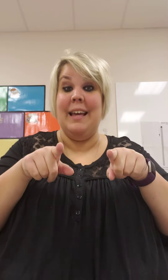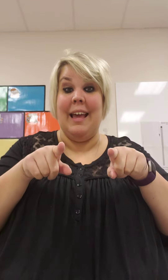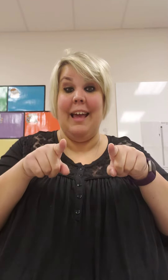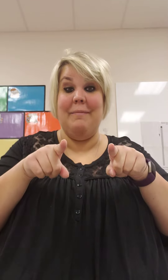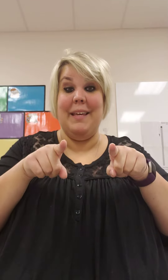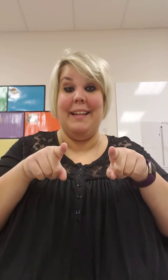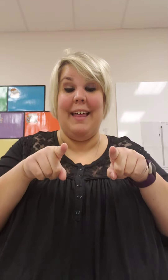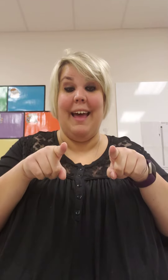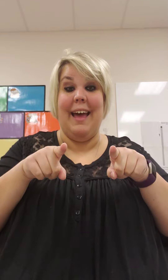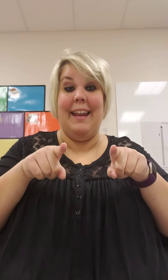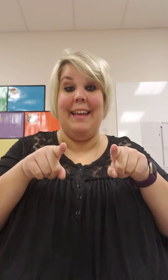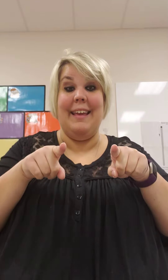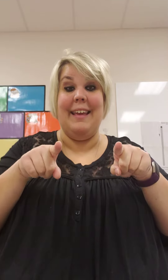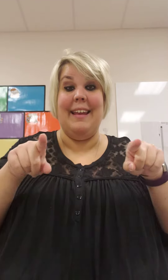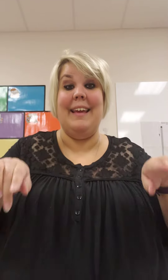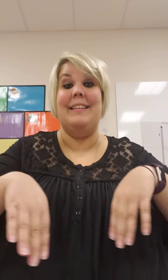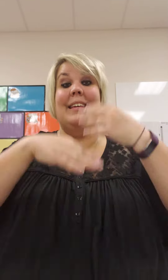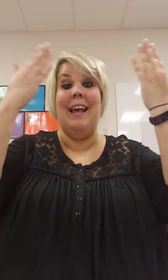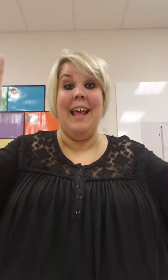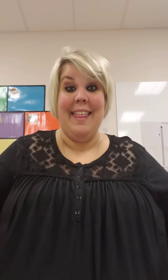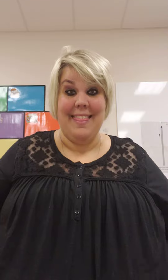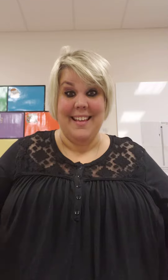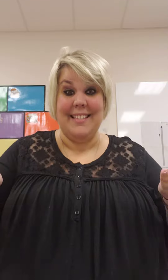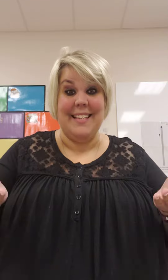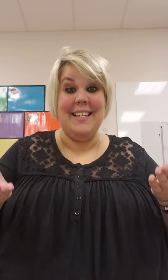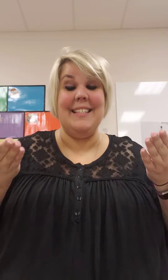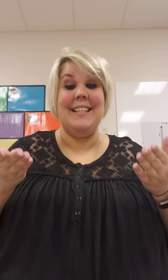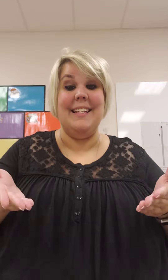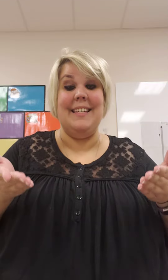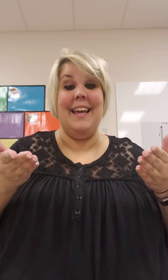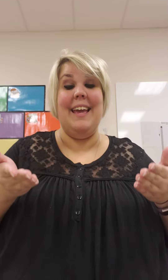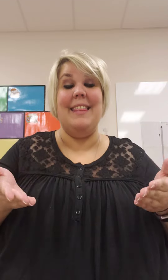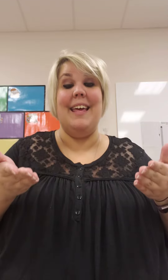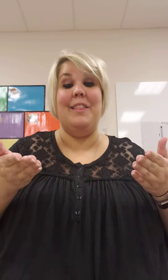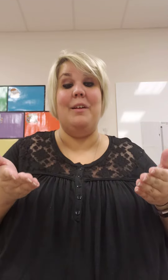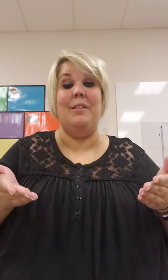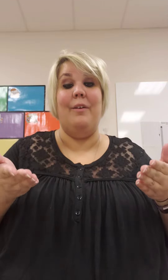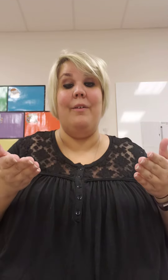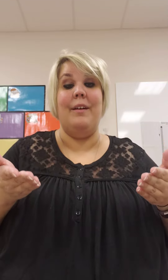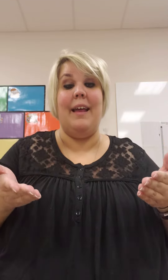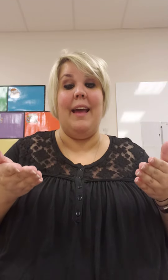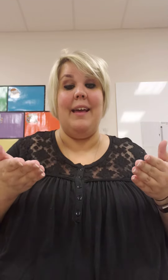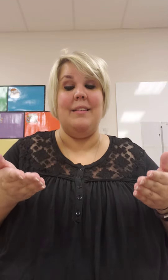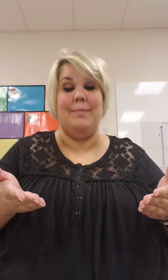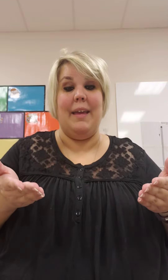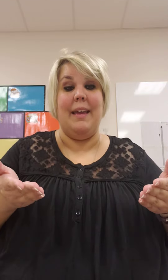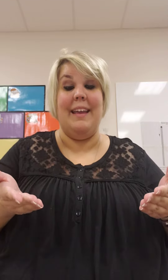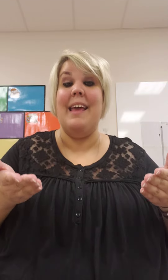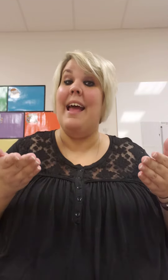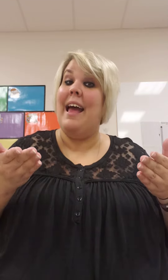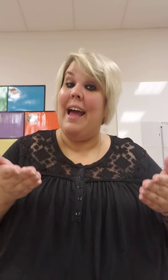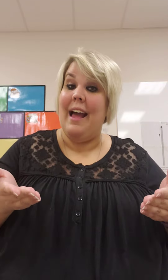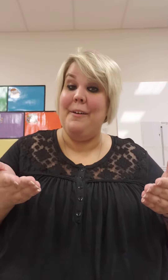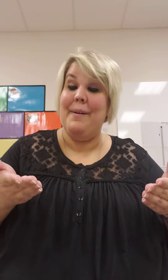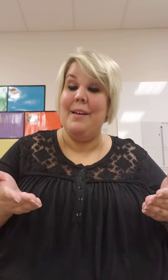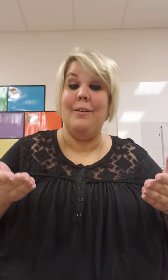and be glad in it. This is the day that the Lord has made. I will